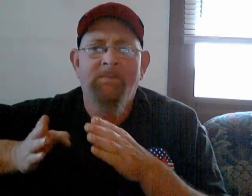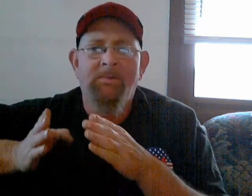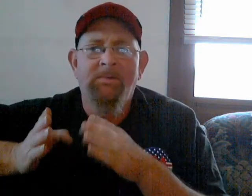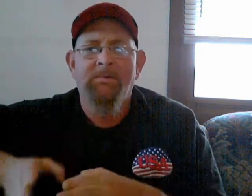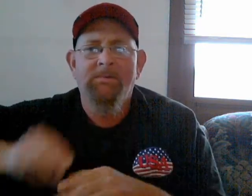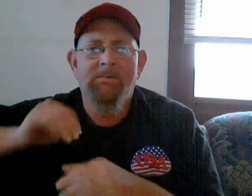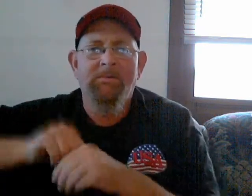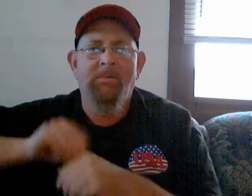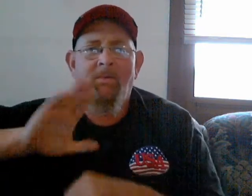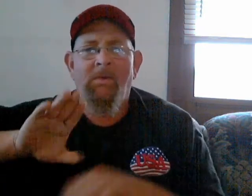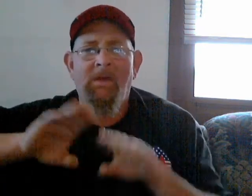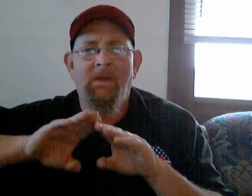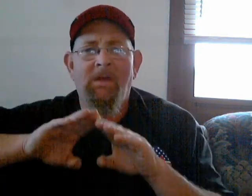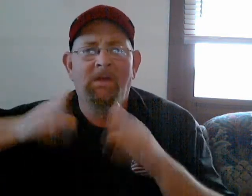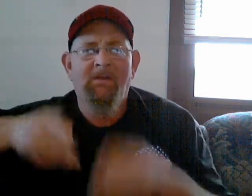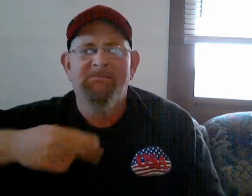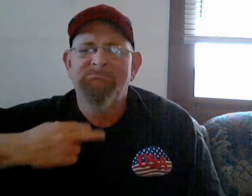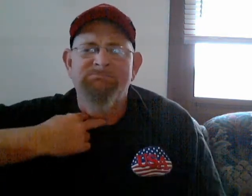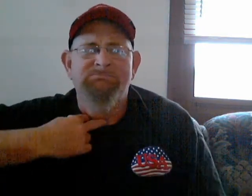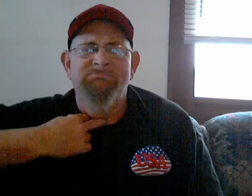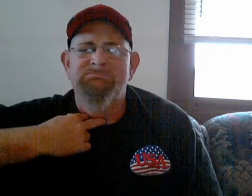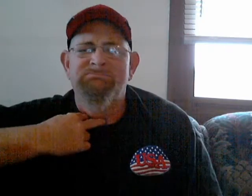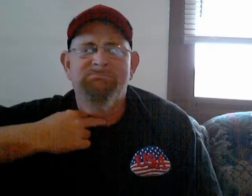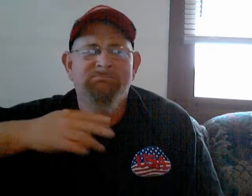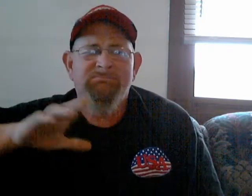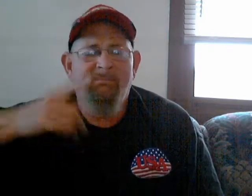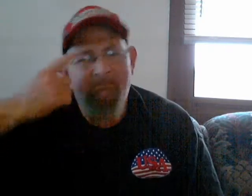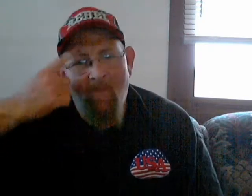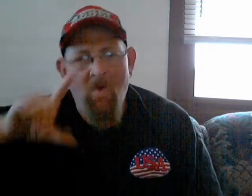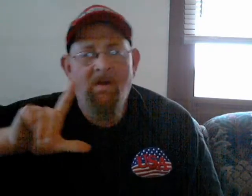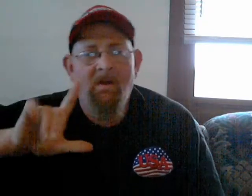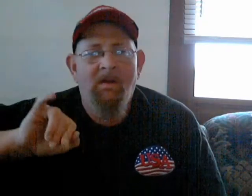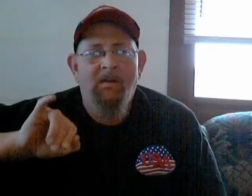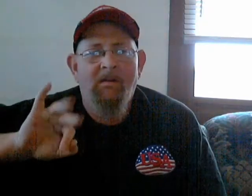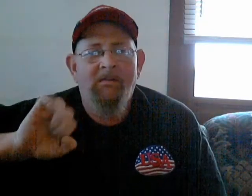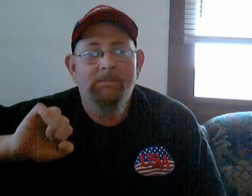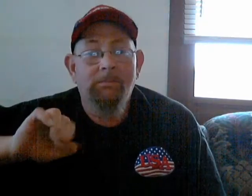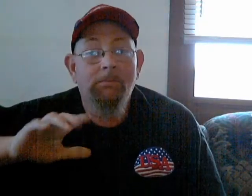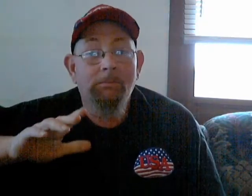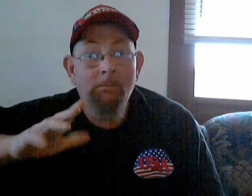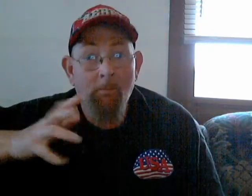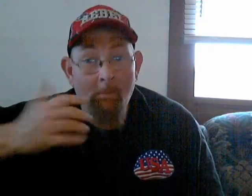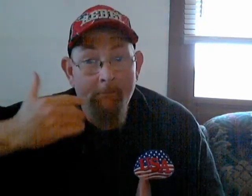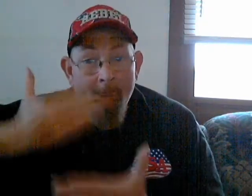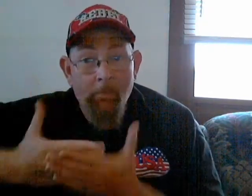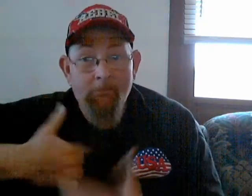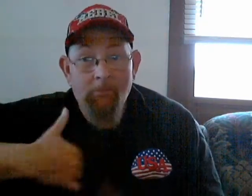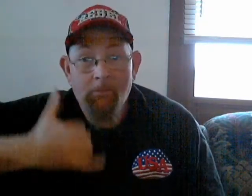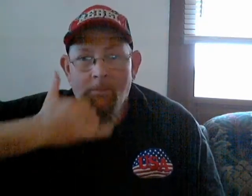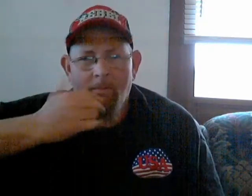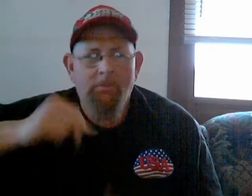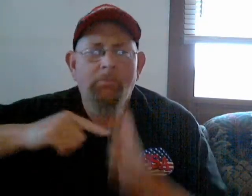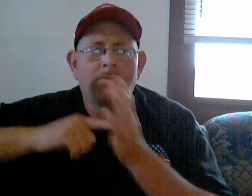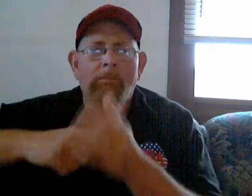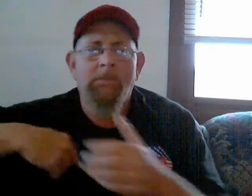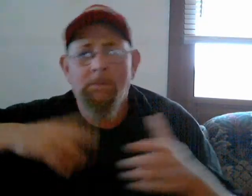I'm a puppy. You're saying something, what do you think? I'm going to talk to you. Oh,